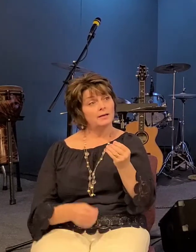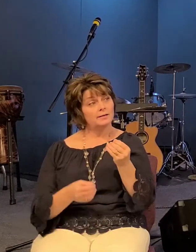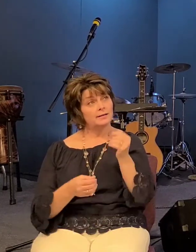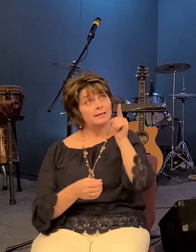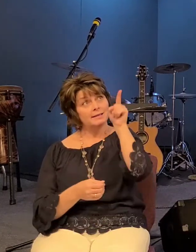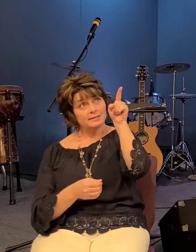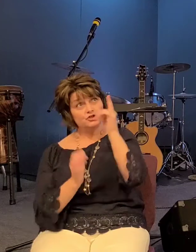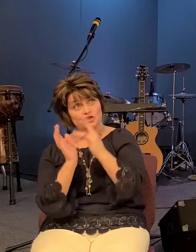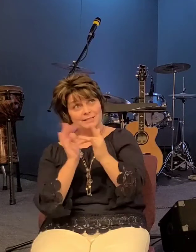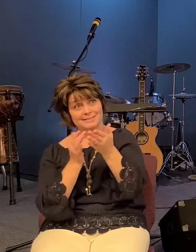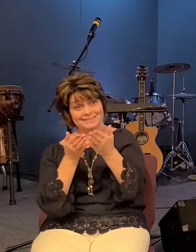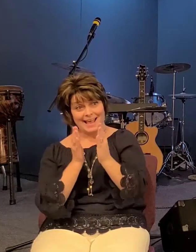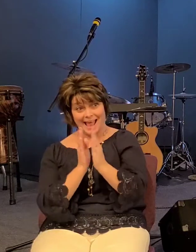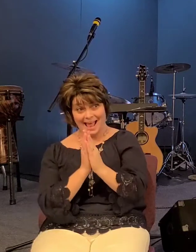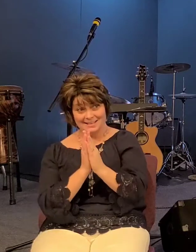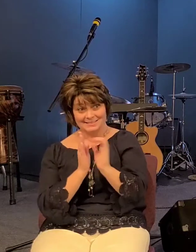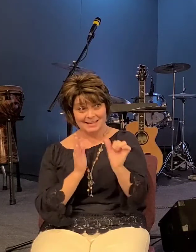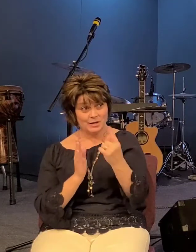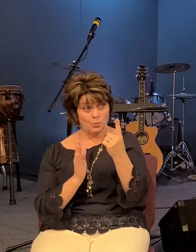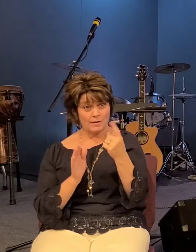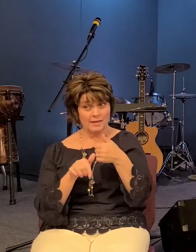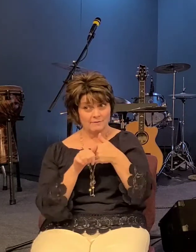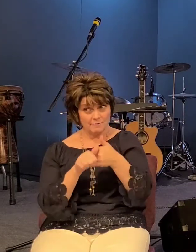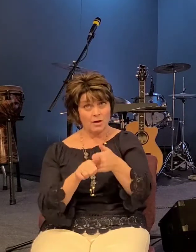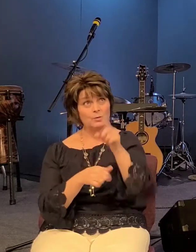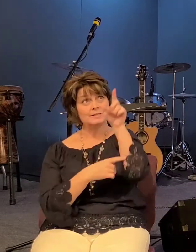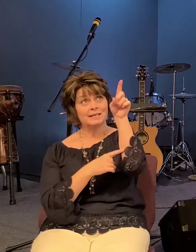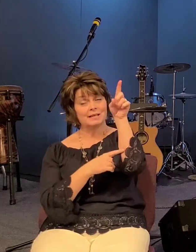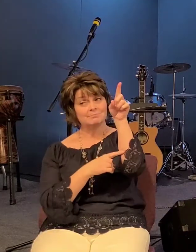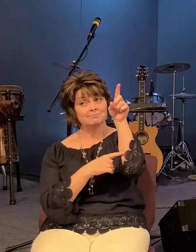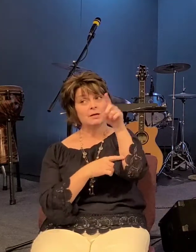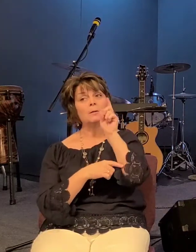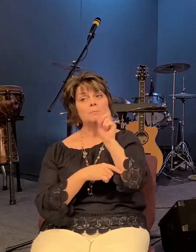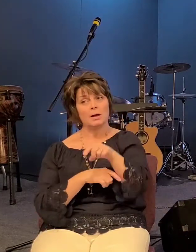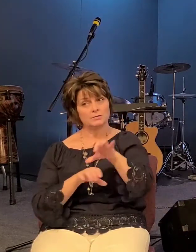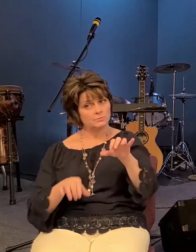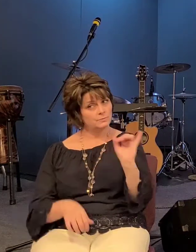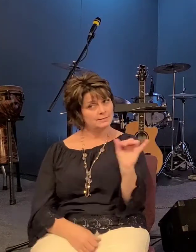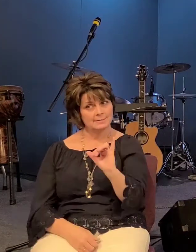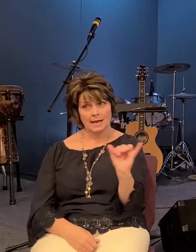who followed him to do the same thing to humble himself